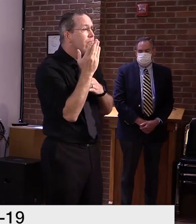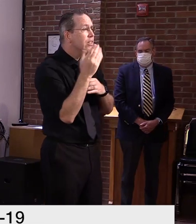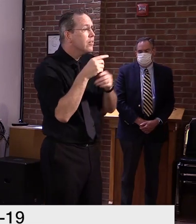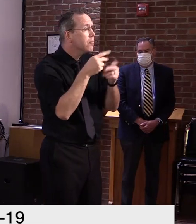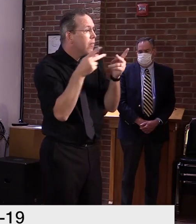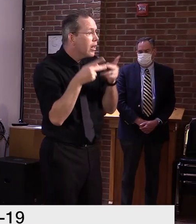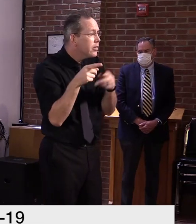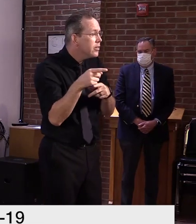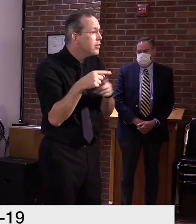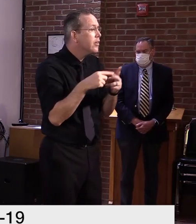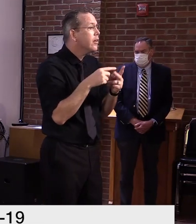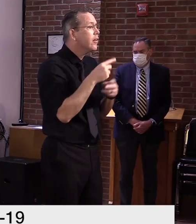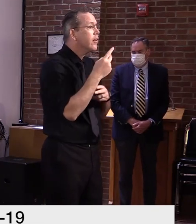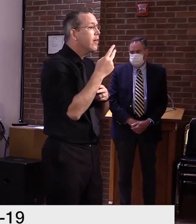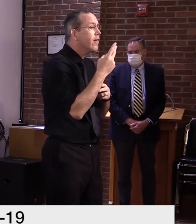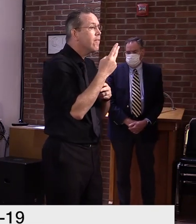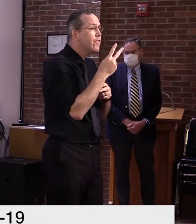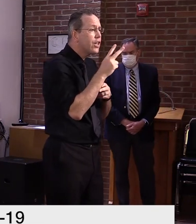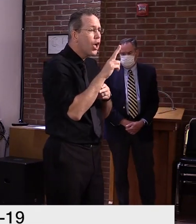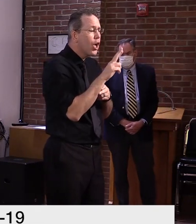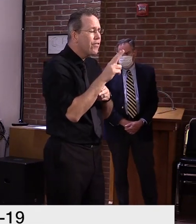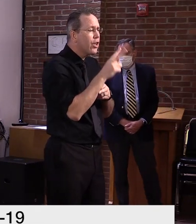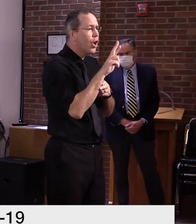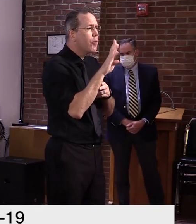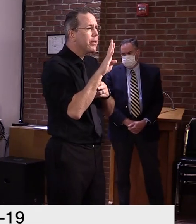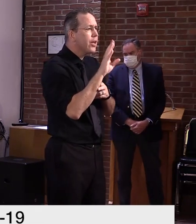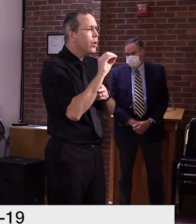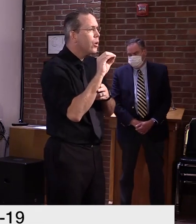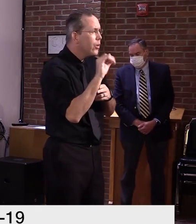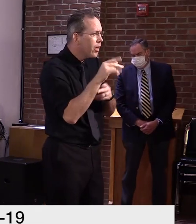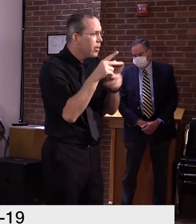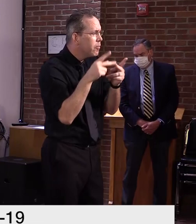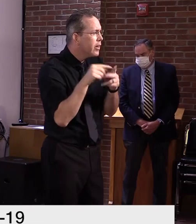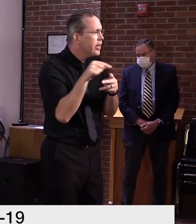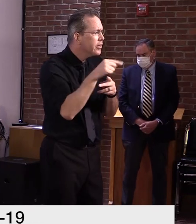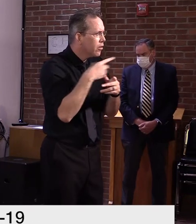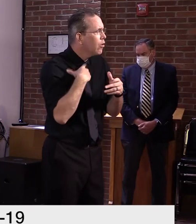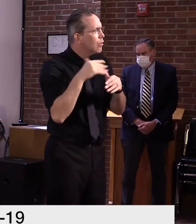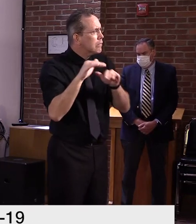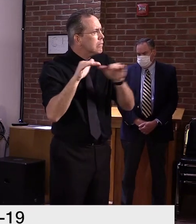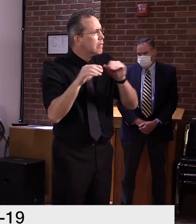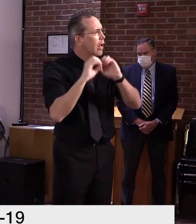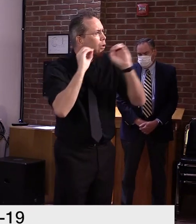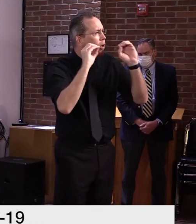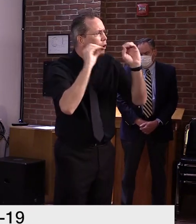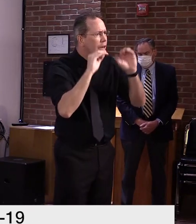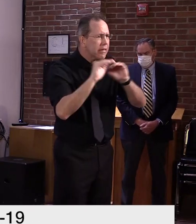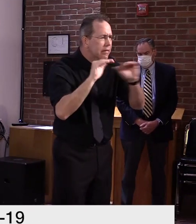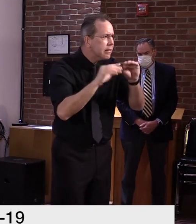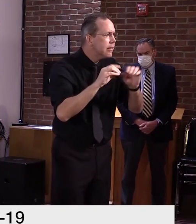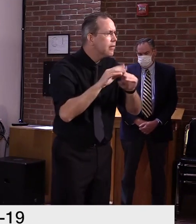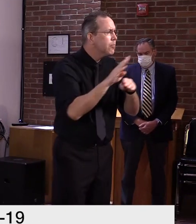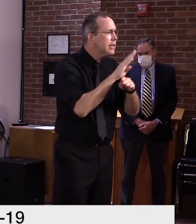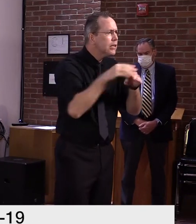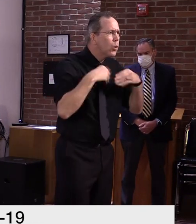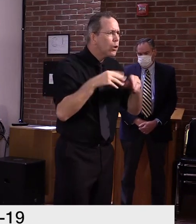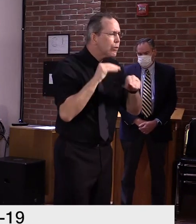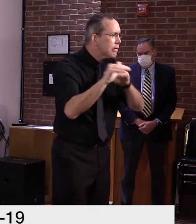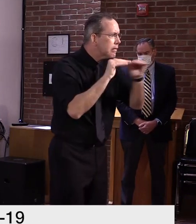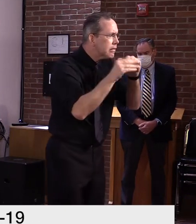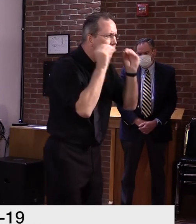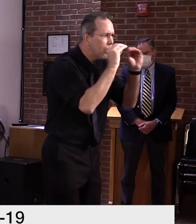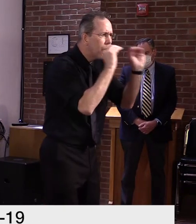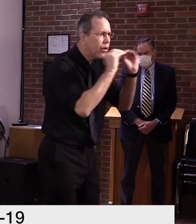the owners of properties across the state about what the rules are and what the laws are. also, uh, you know, our, our guidelines